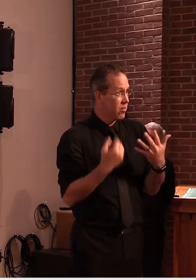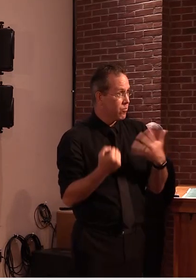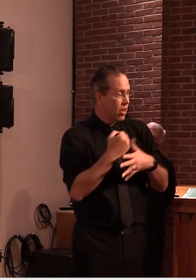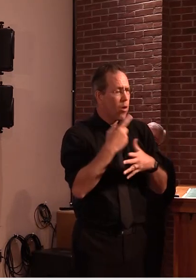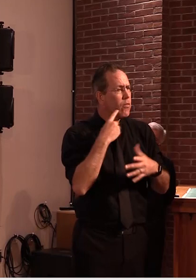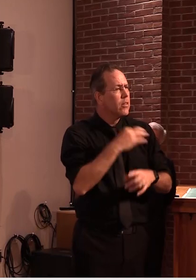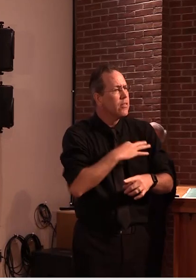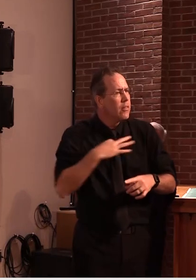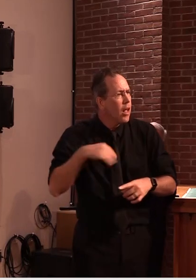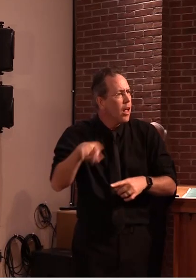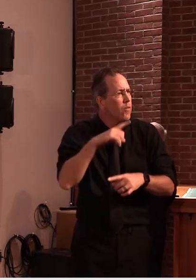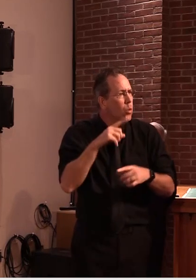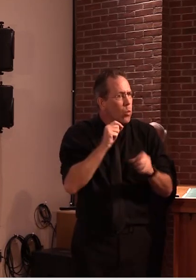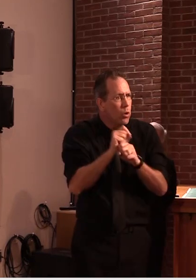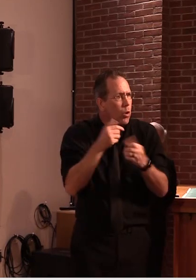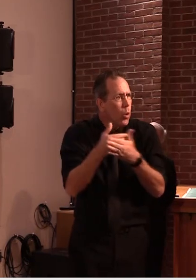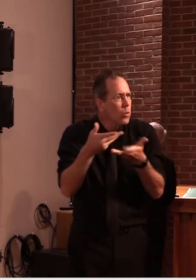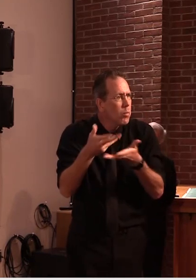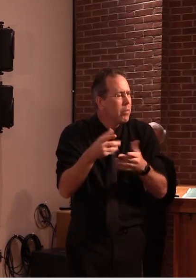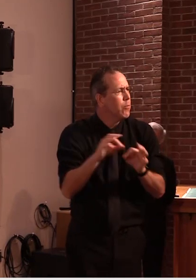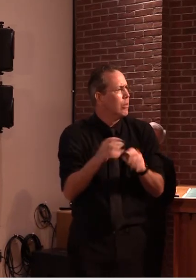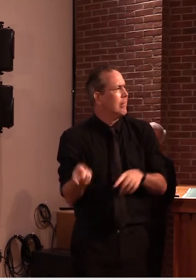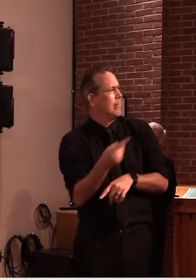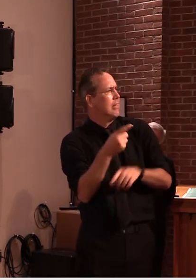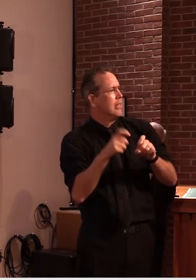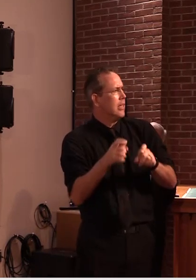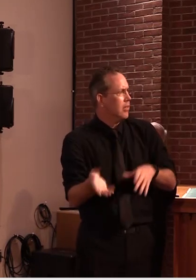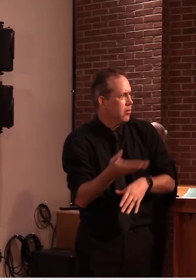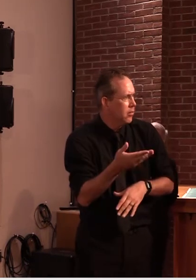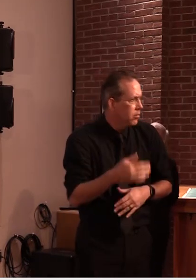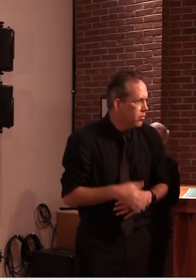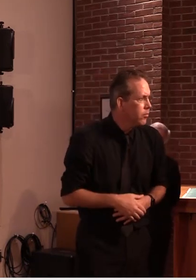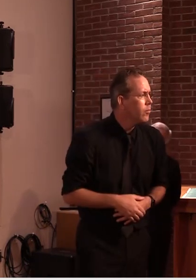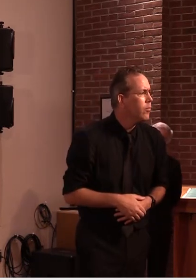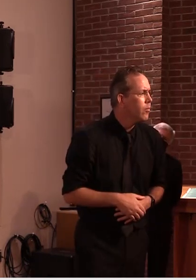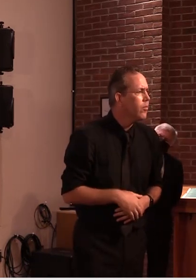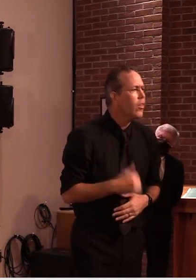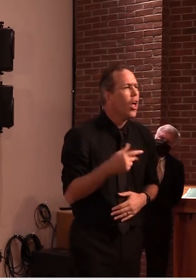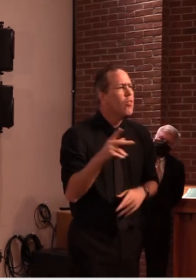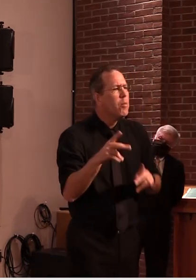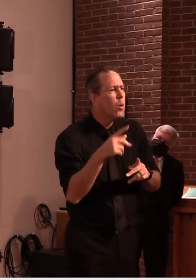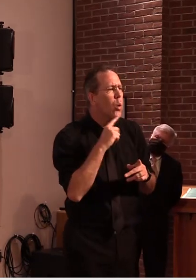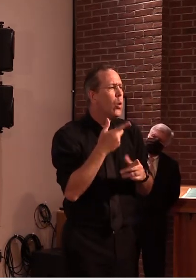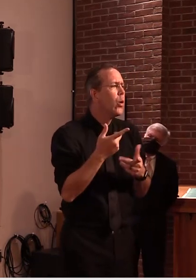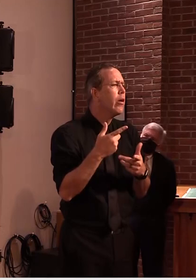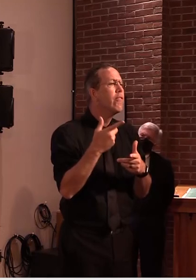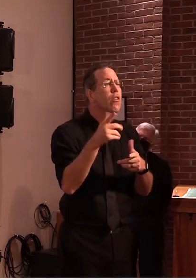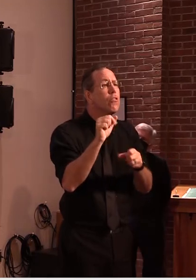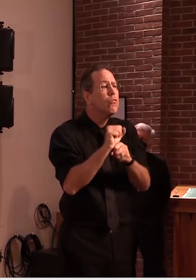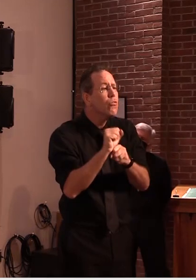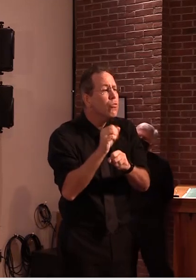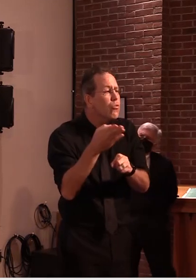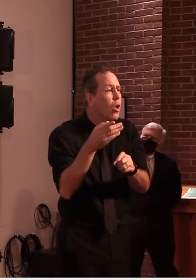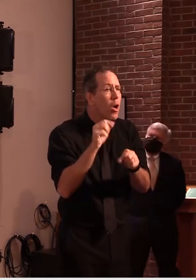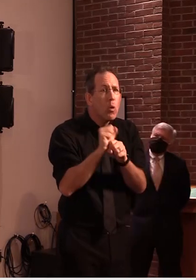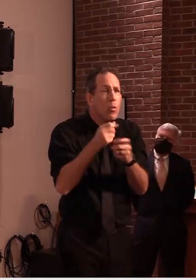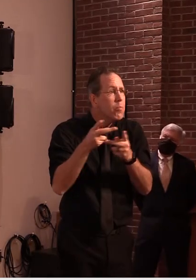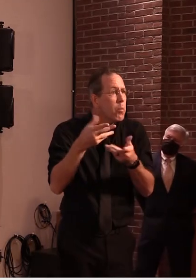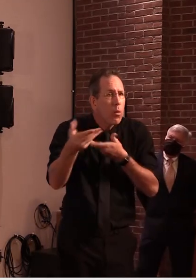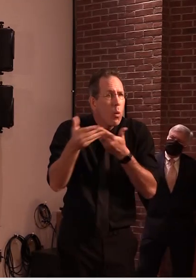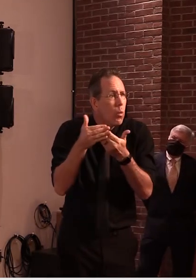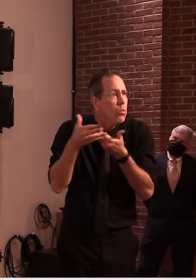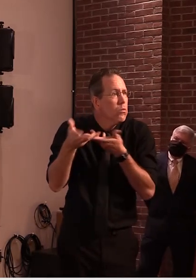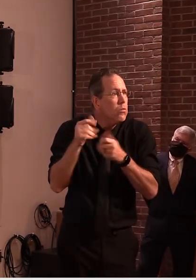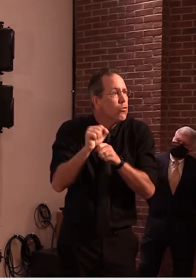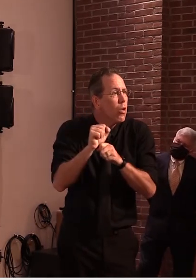populations that people care for or are interacting with that require them to have testing on a more frequent level and they